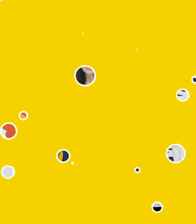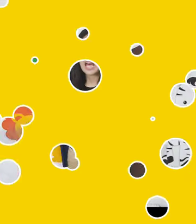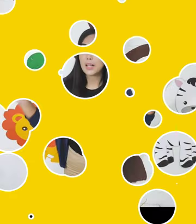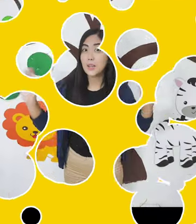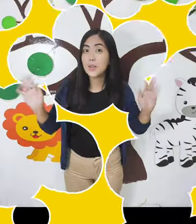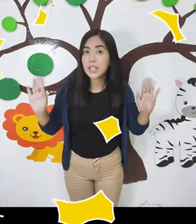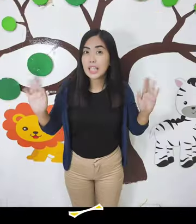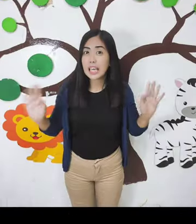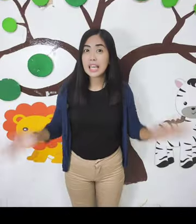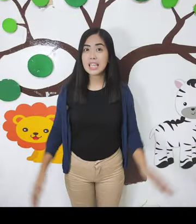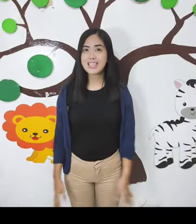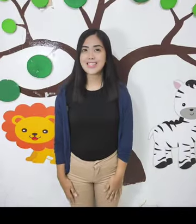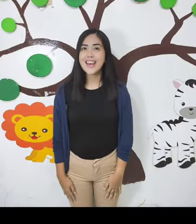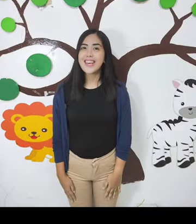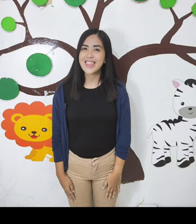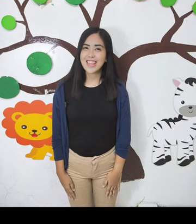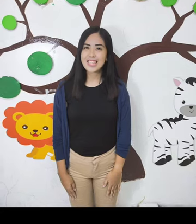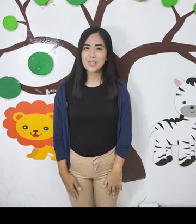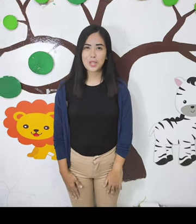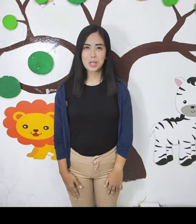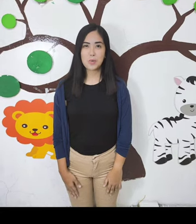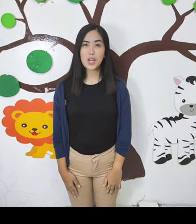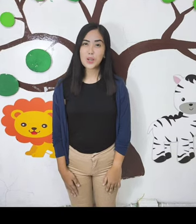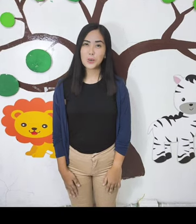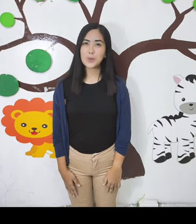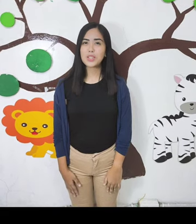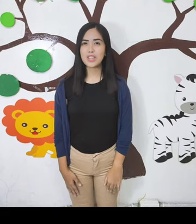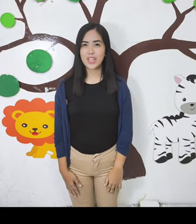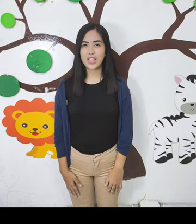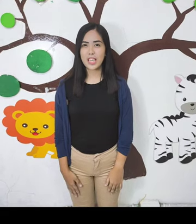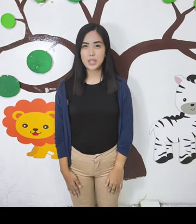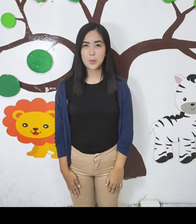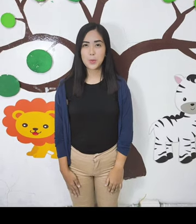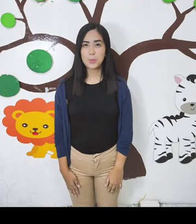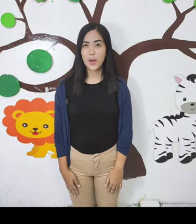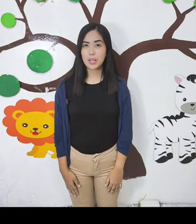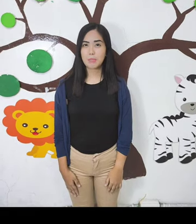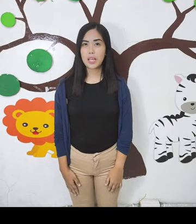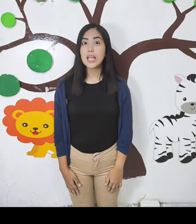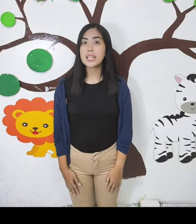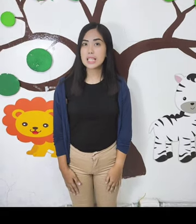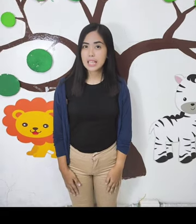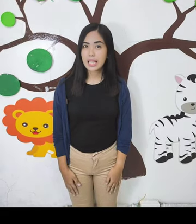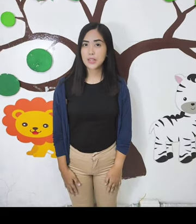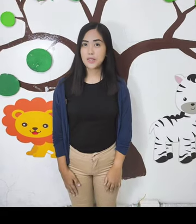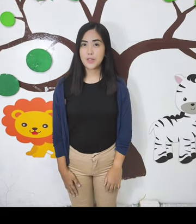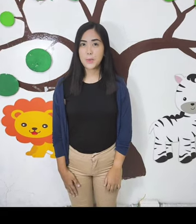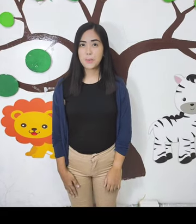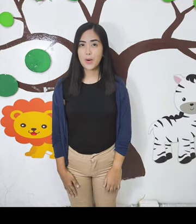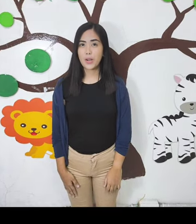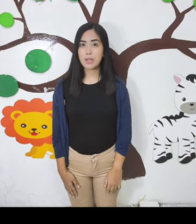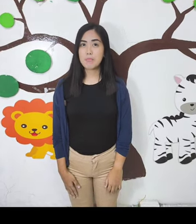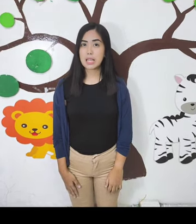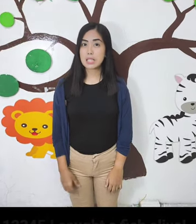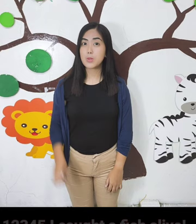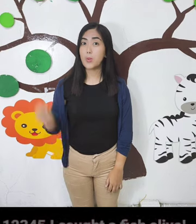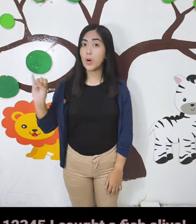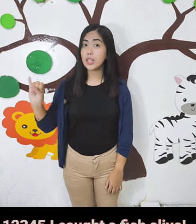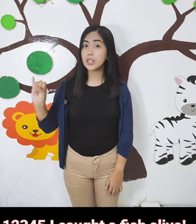Hello, kids! This week, we are going to learn a new poem. The title of our poem is 1,